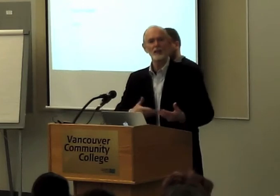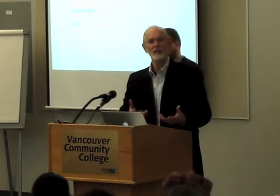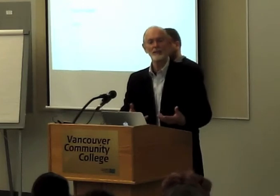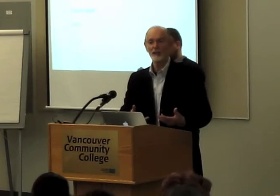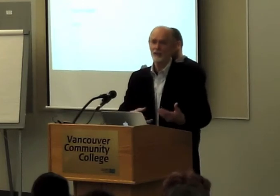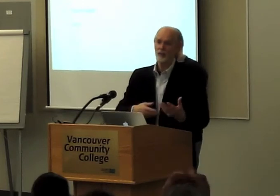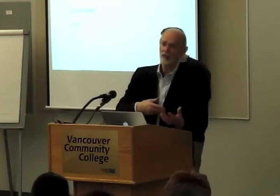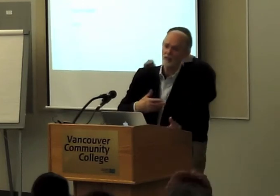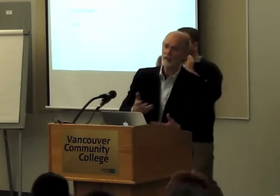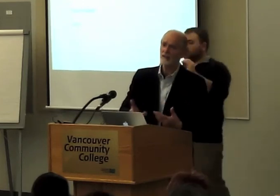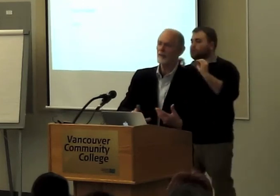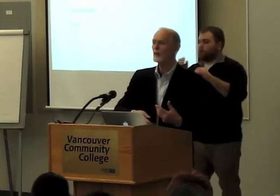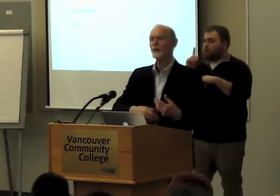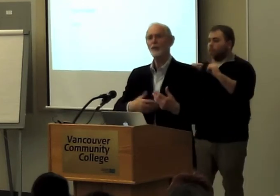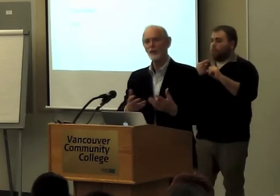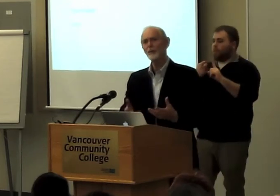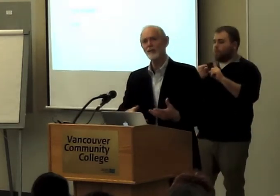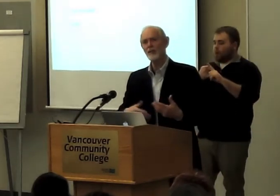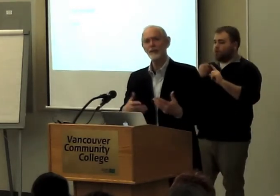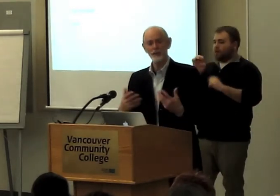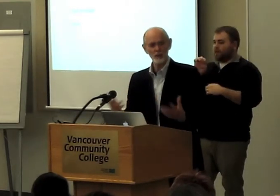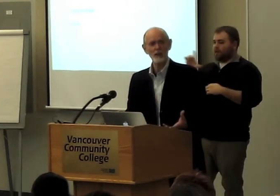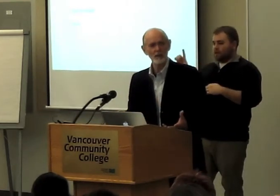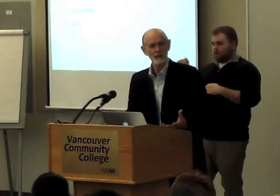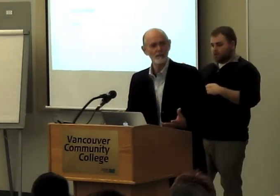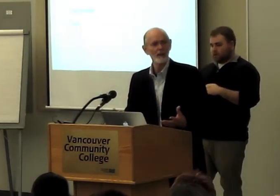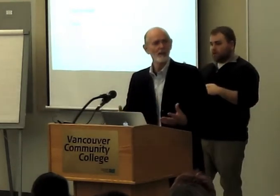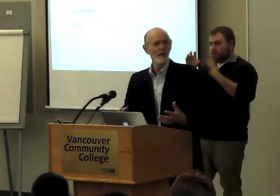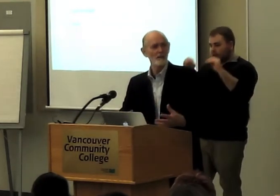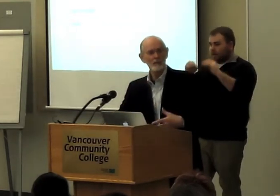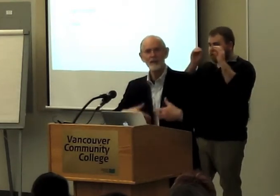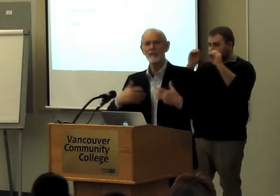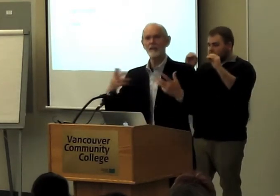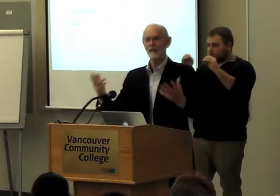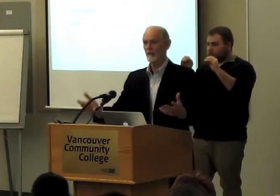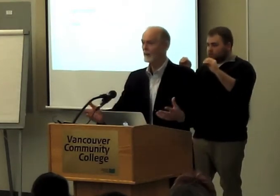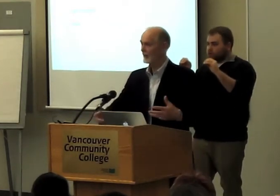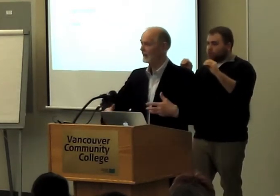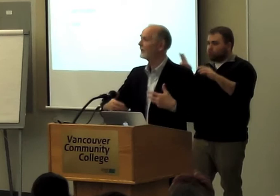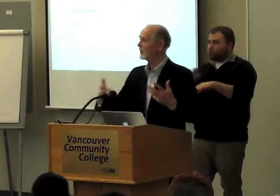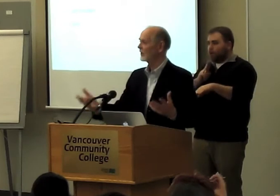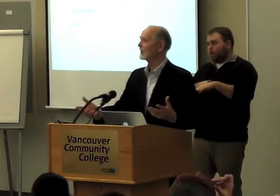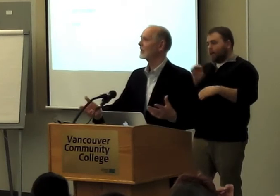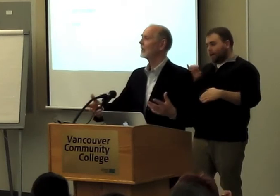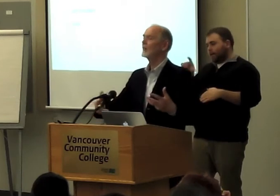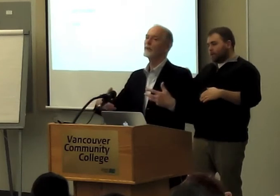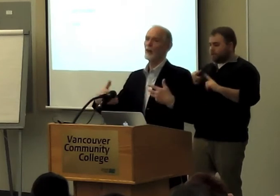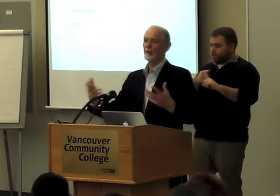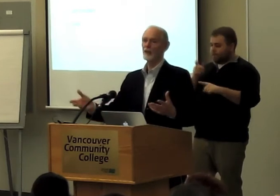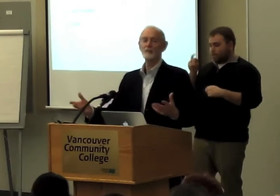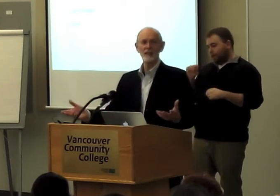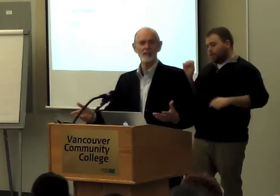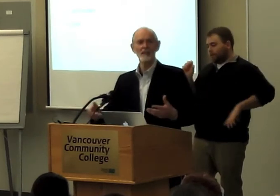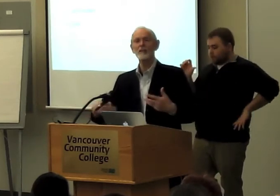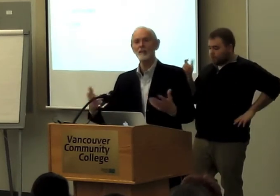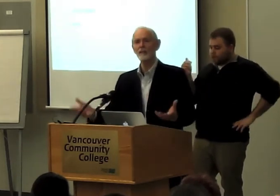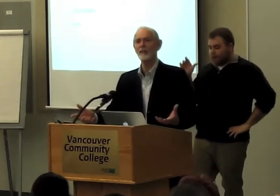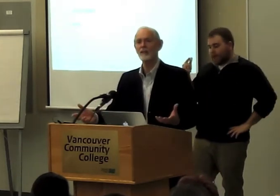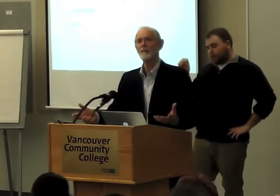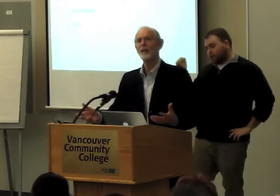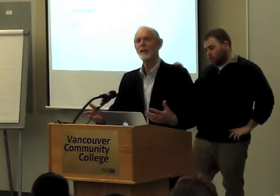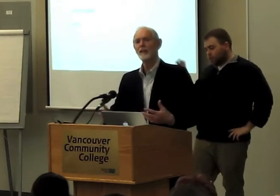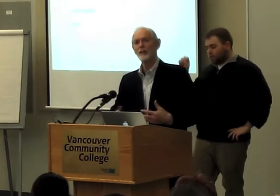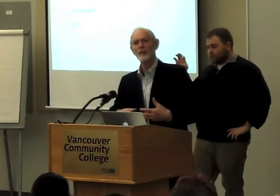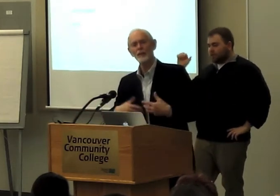the students about the eels. So they can learn all the usual stuff of the curriculum embedded in the adventures of Johannes Schmidt and his